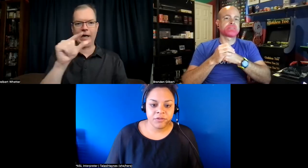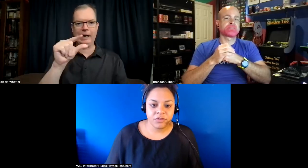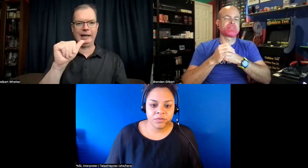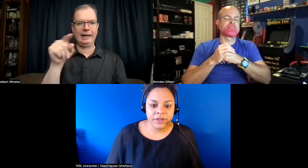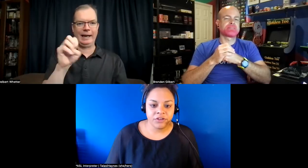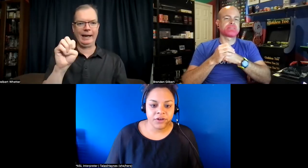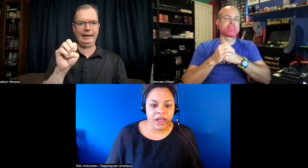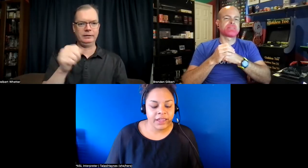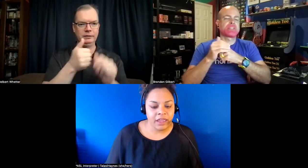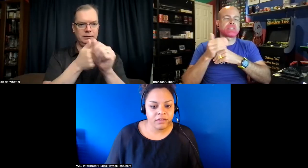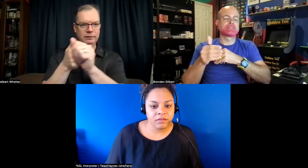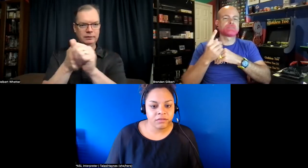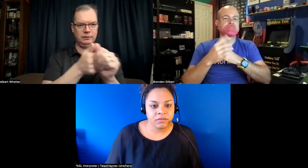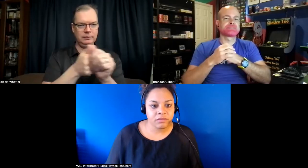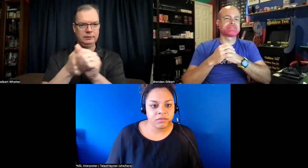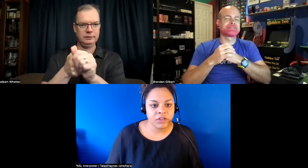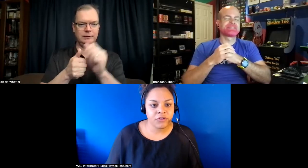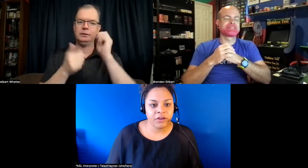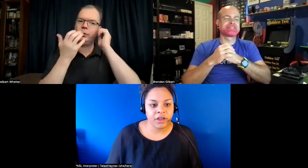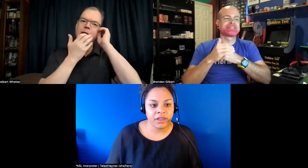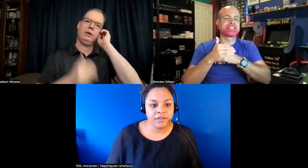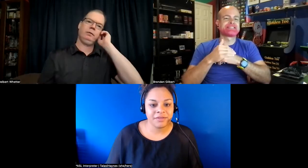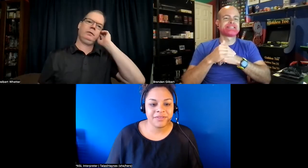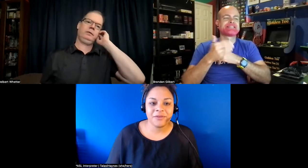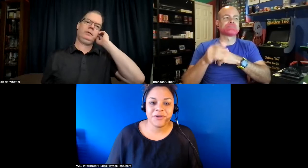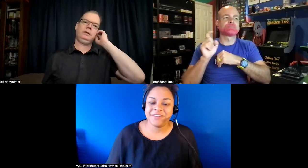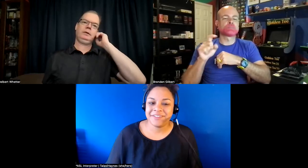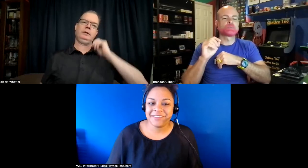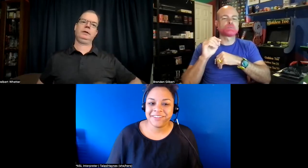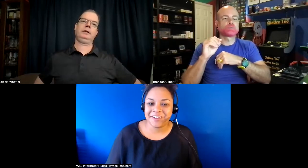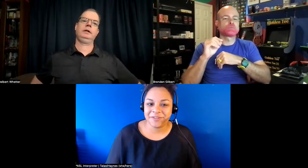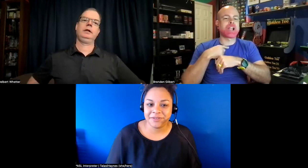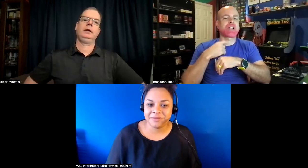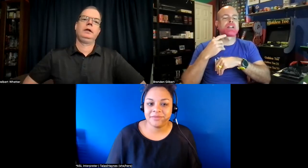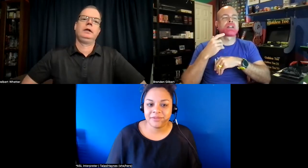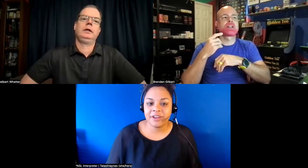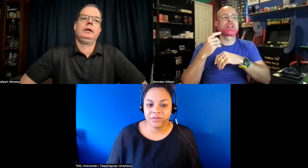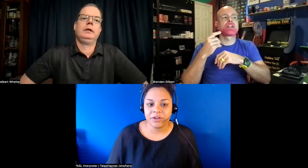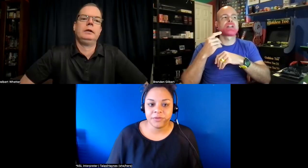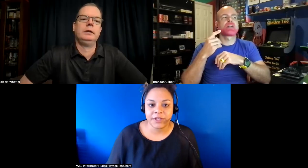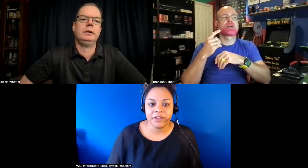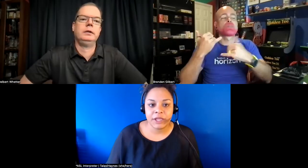to read your eye gaze and track your eye gaze and it says that's the next one the next one would be um